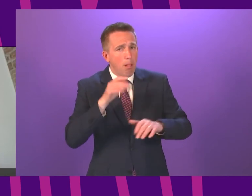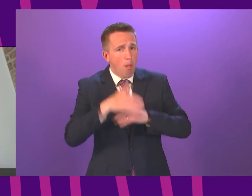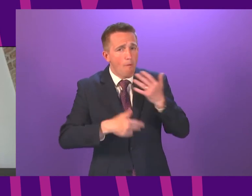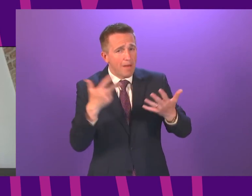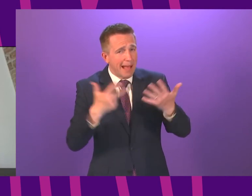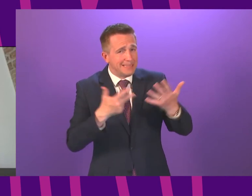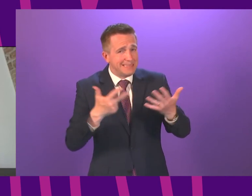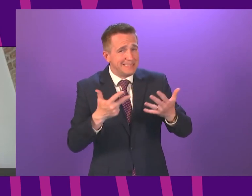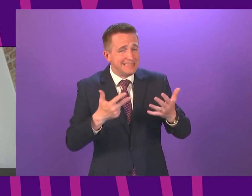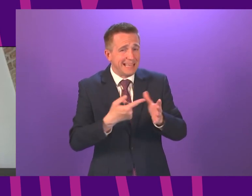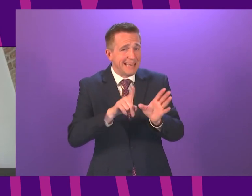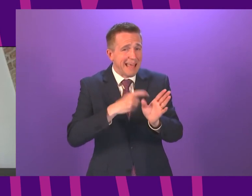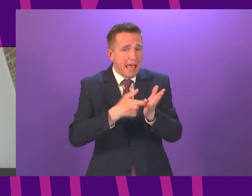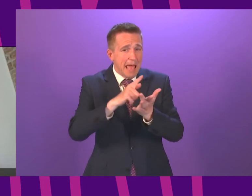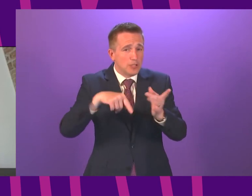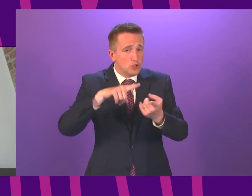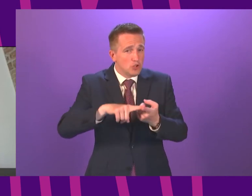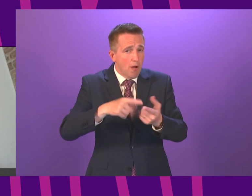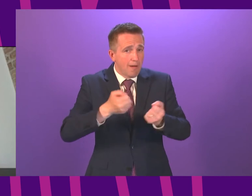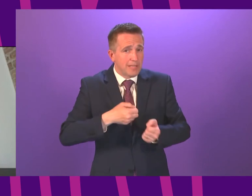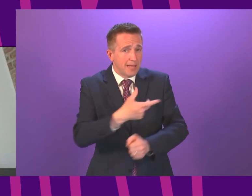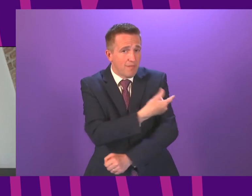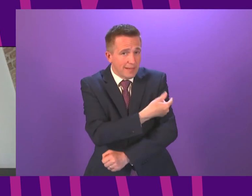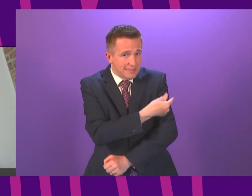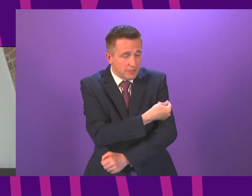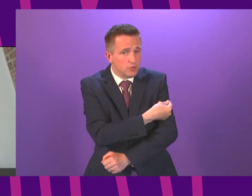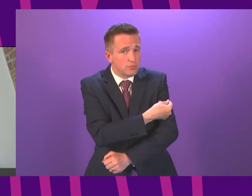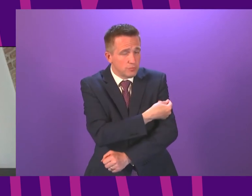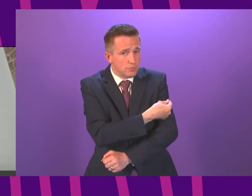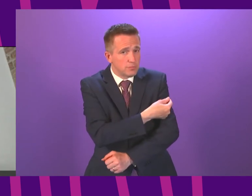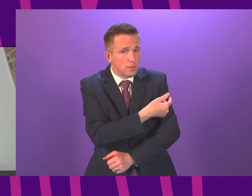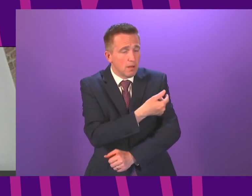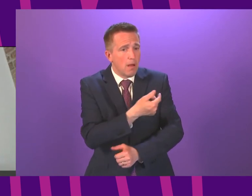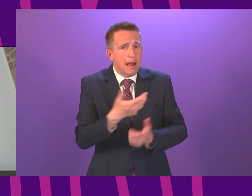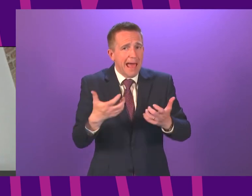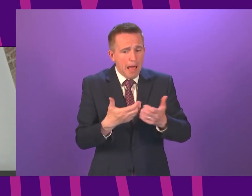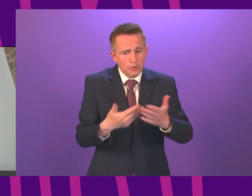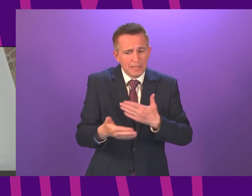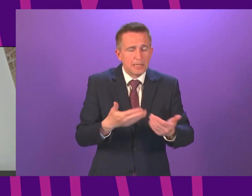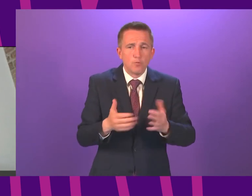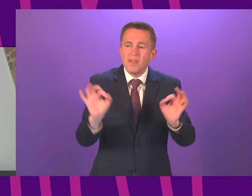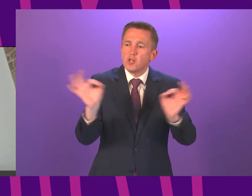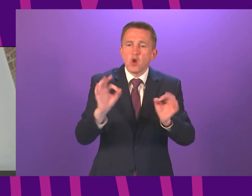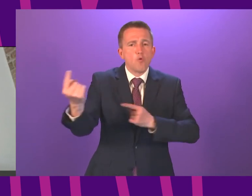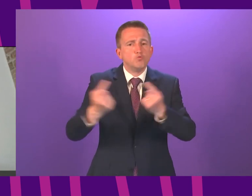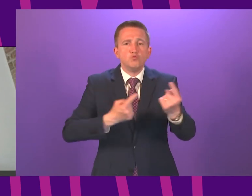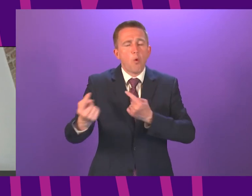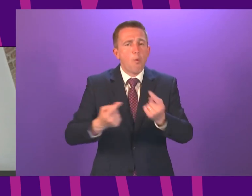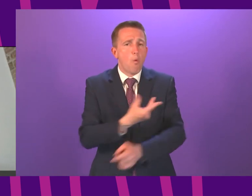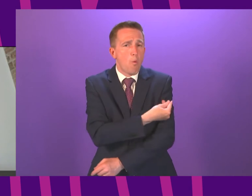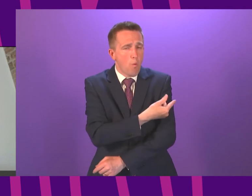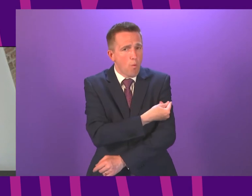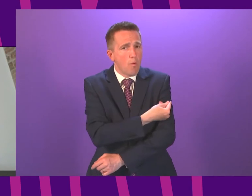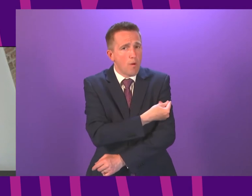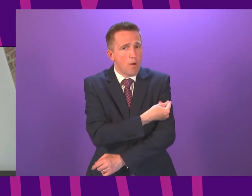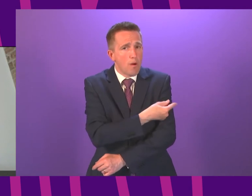-18s in Ayrshire and what action has been taken there to combat no-shows given the recent increase in case numbers